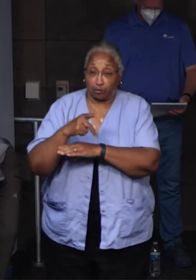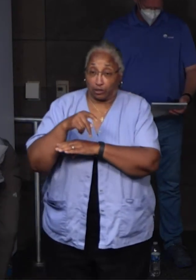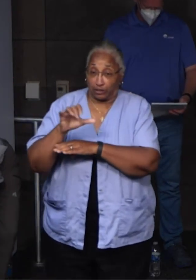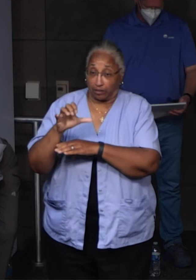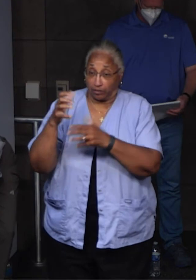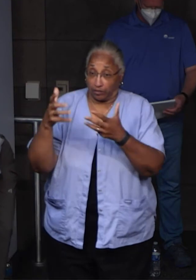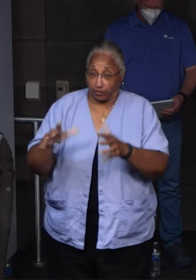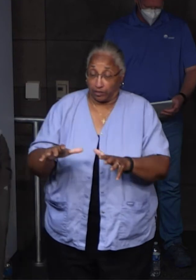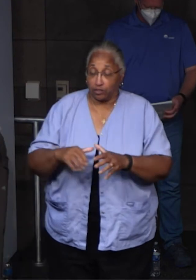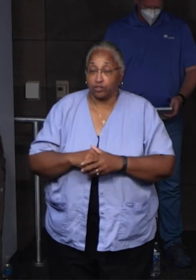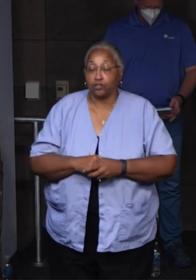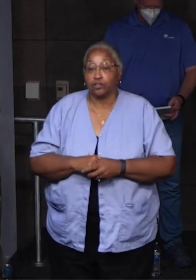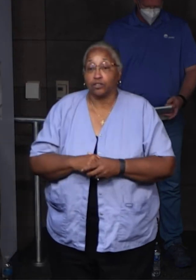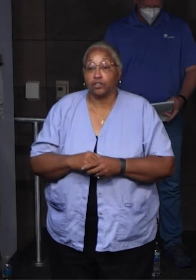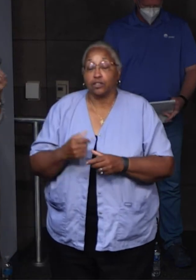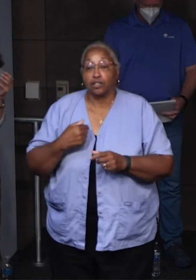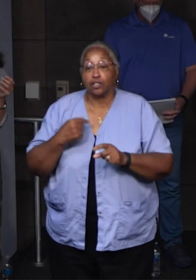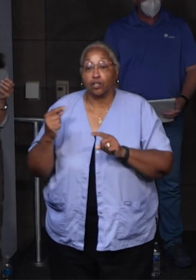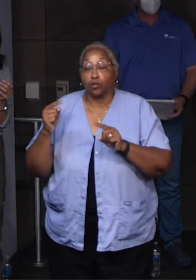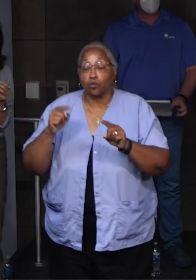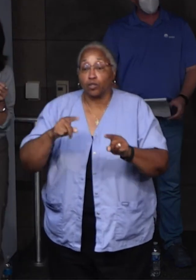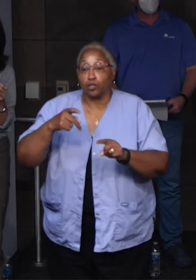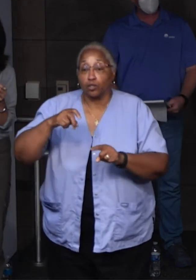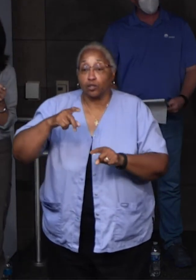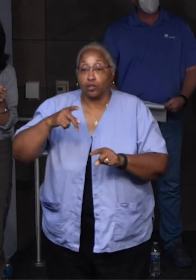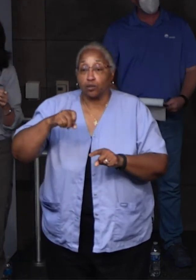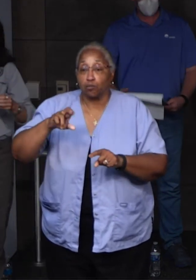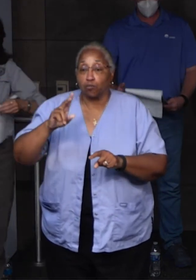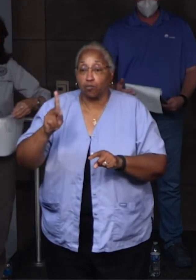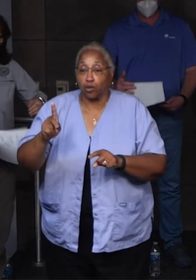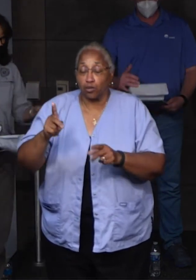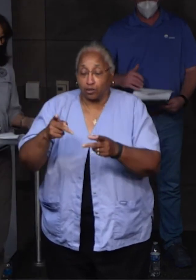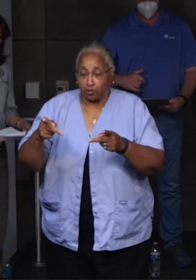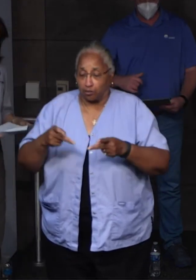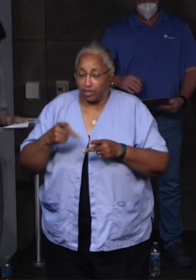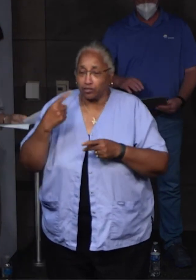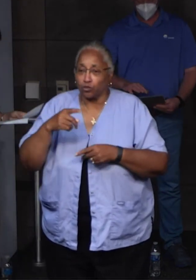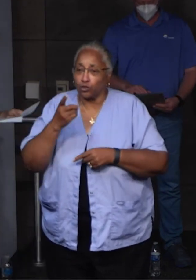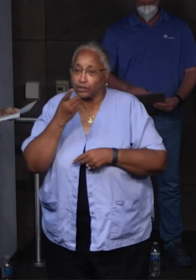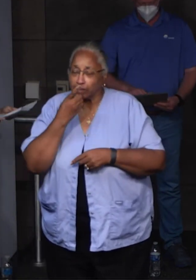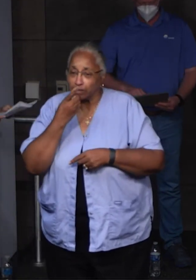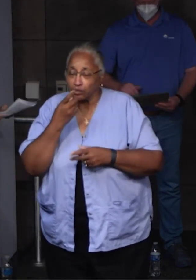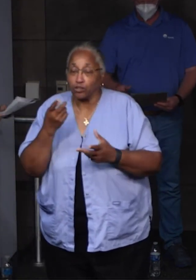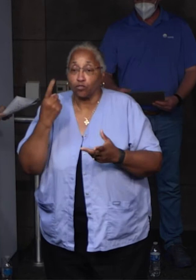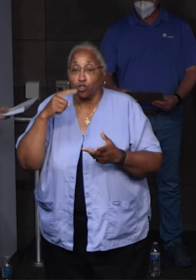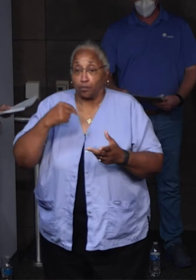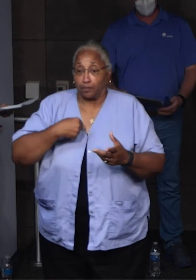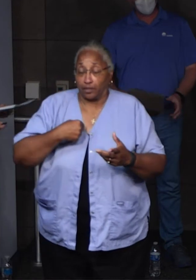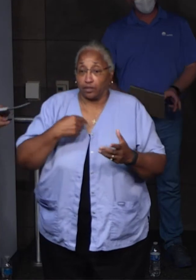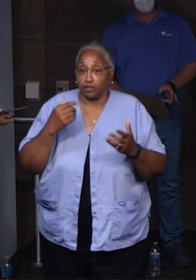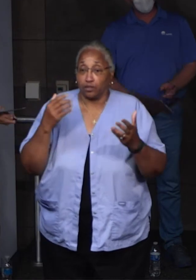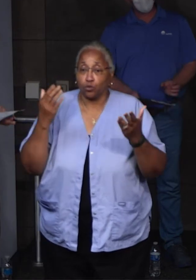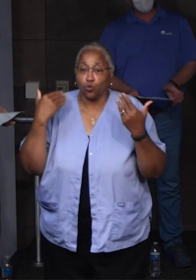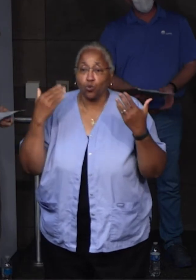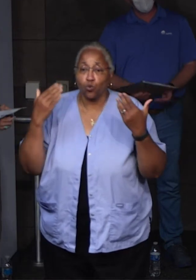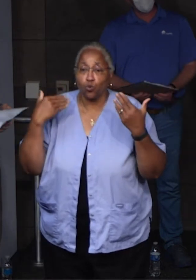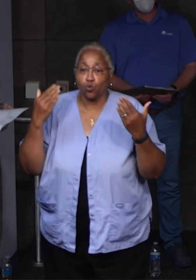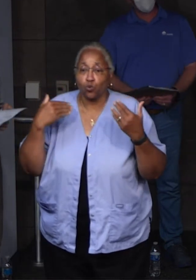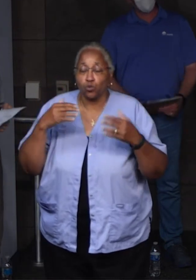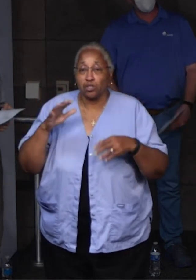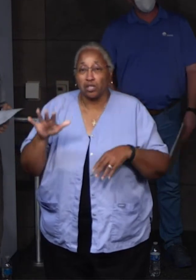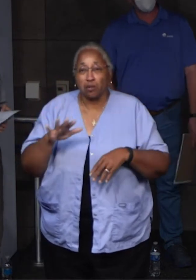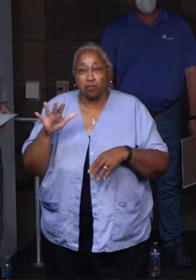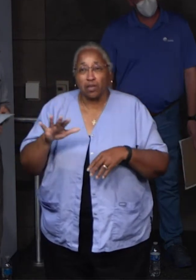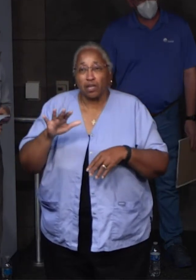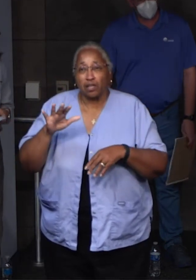went over to the Parks of Blackman's for dinner to cool off. And on my way home at about 10 o